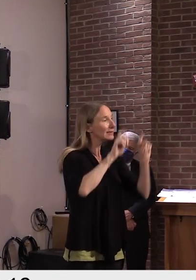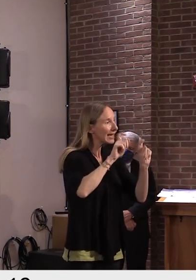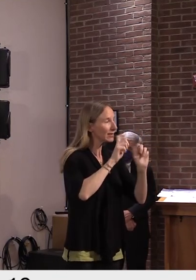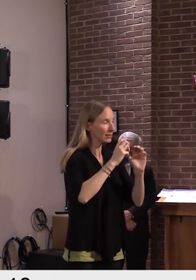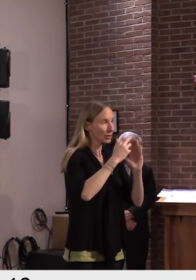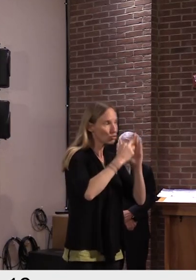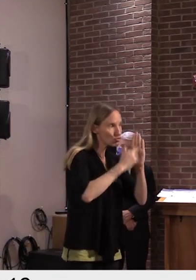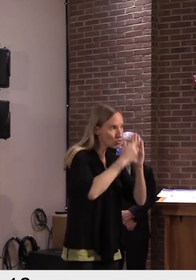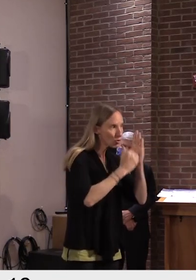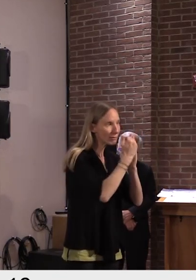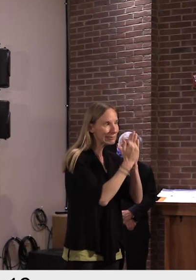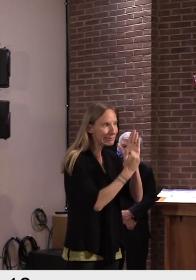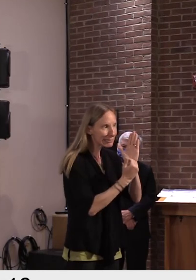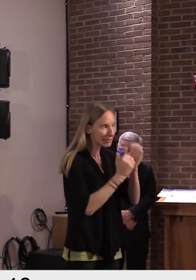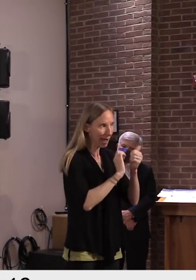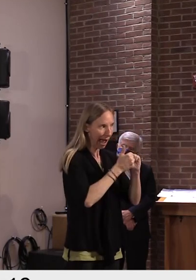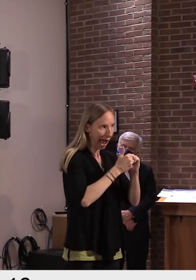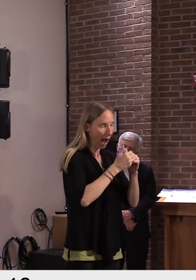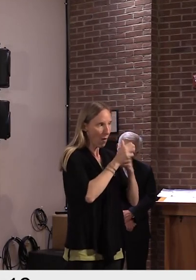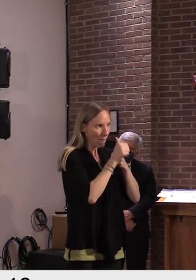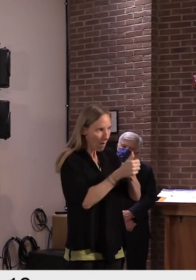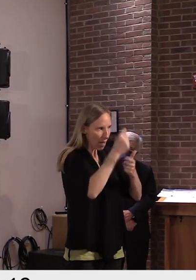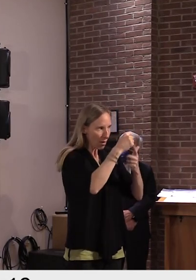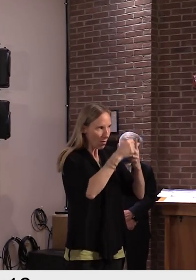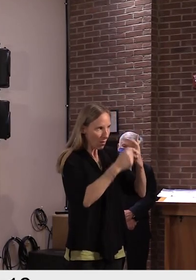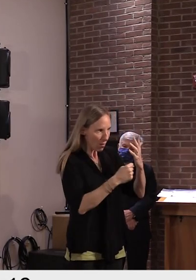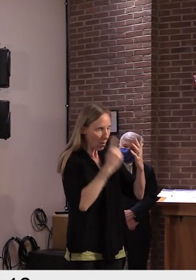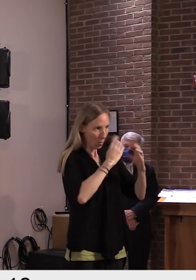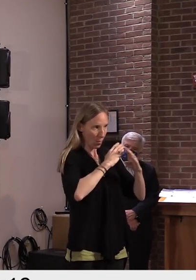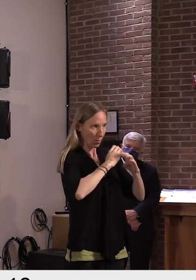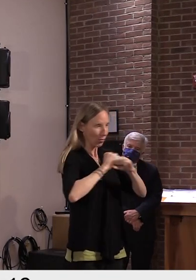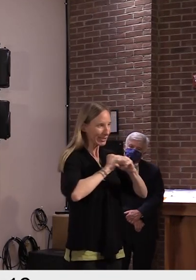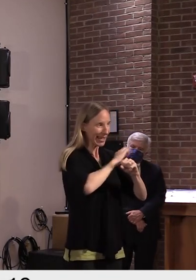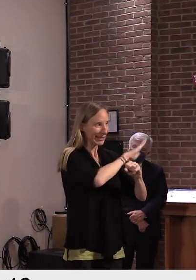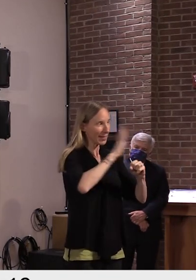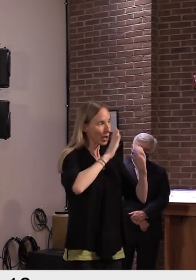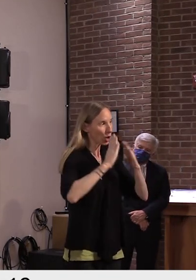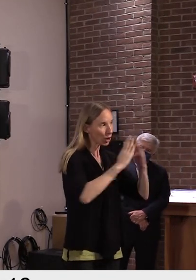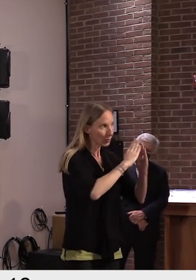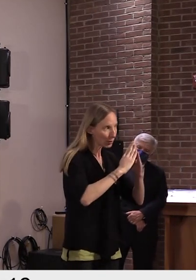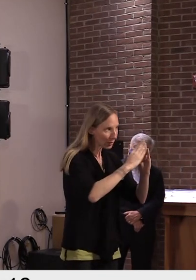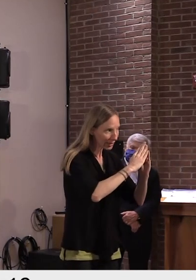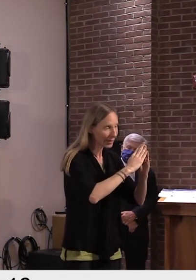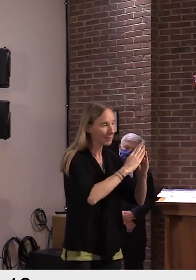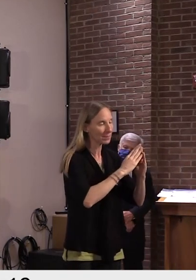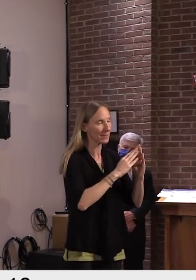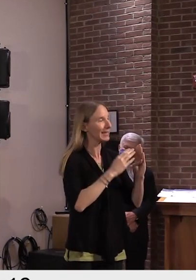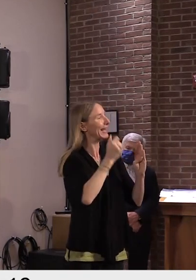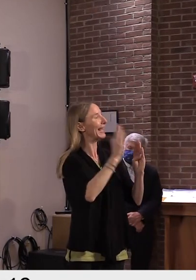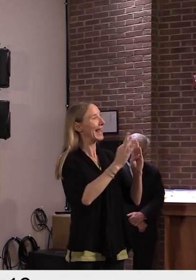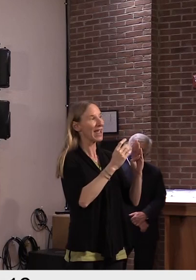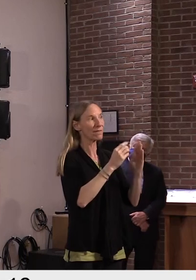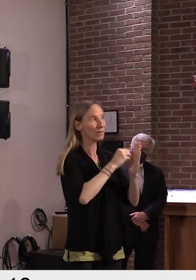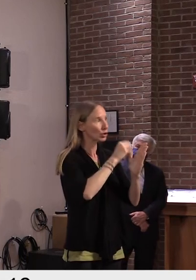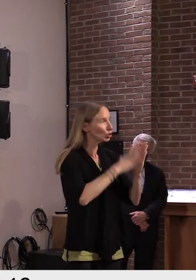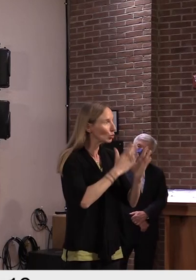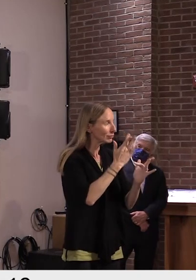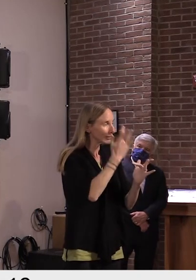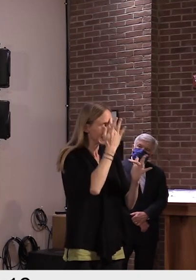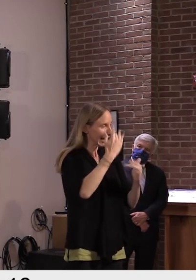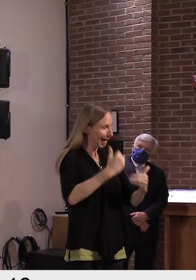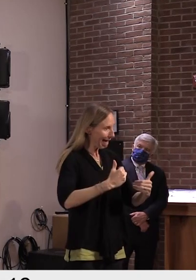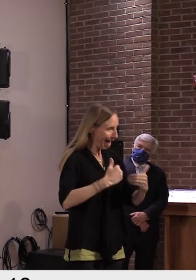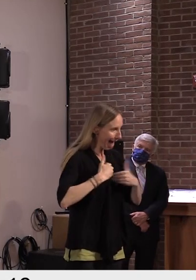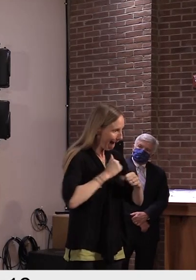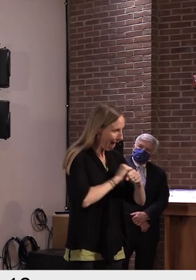and other steps our colleges and universities have already taken to protect their community, a positive case will not put into